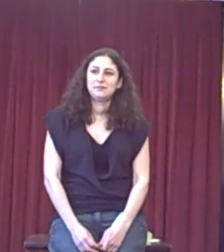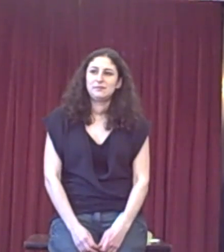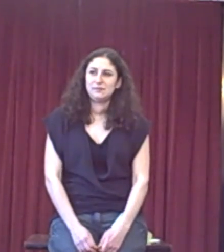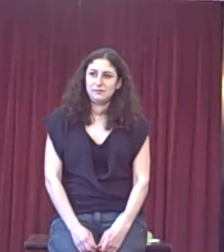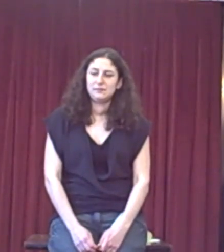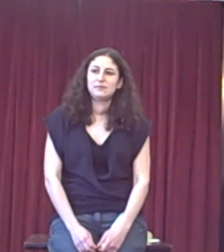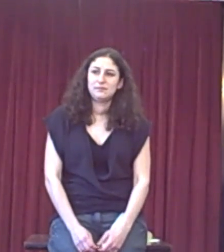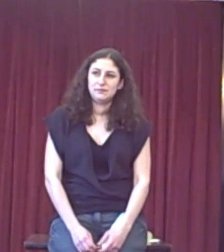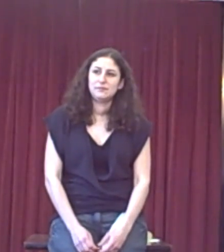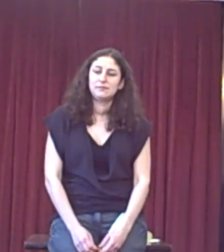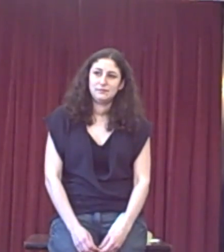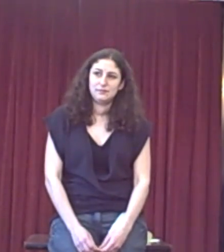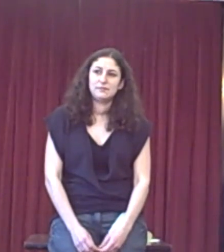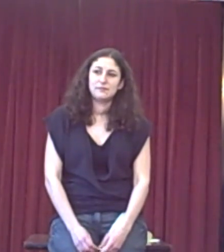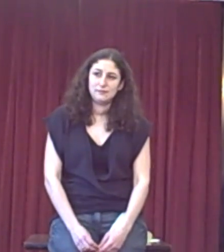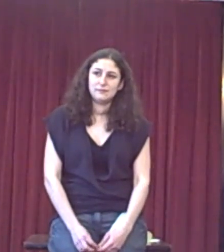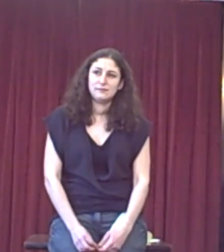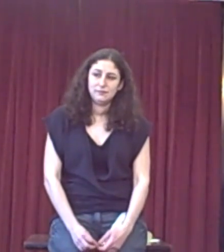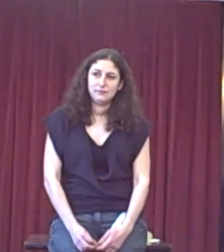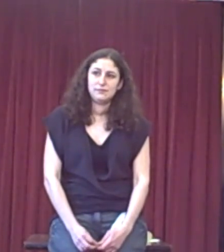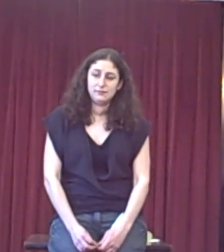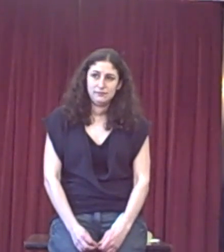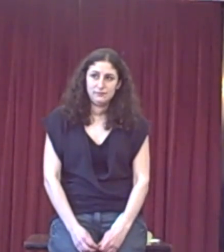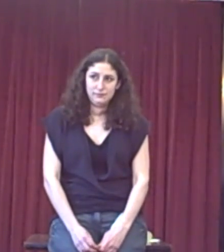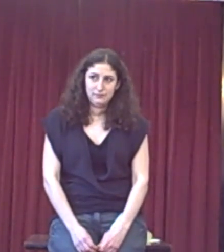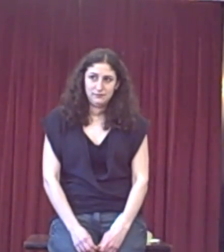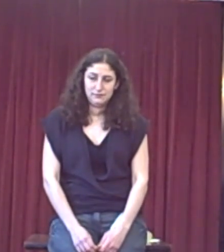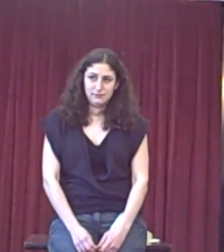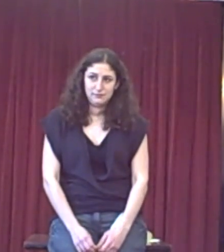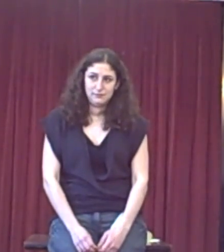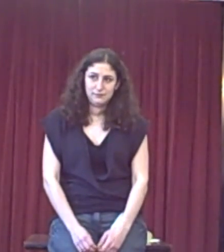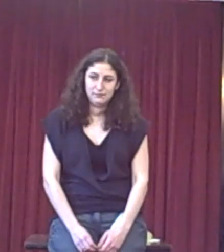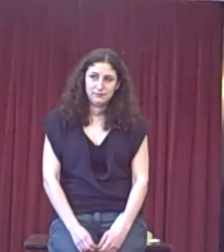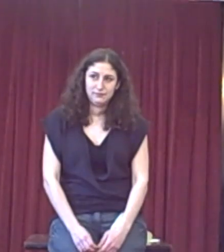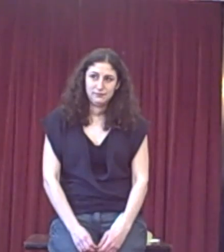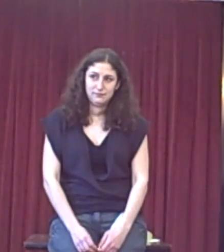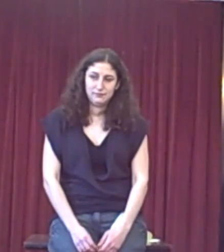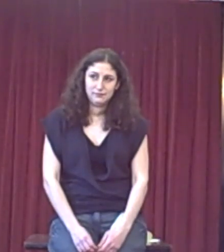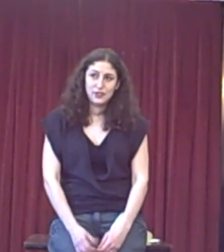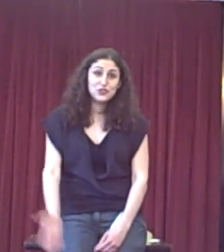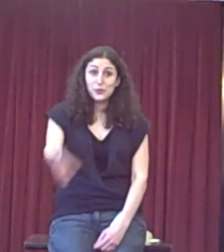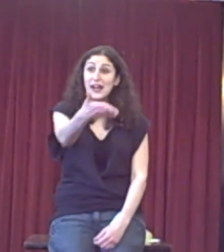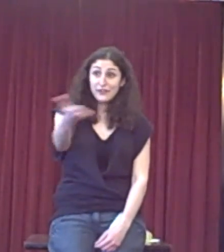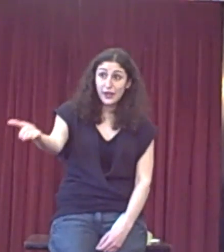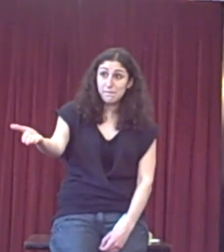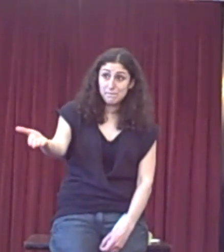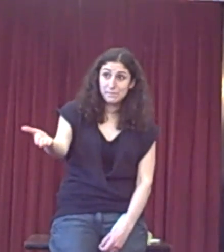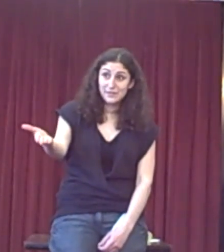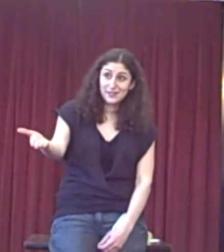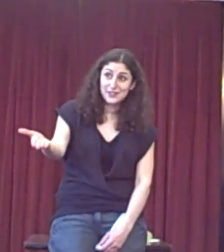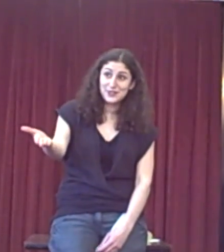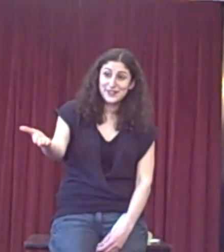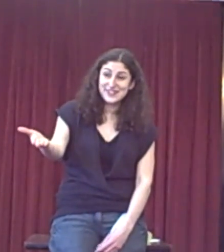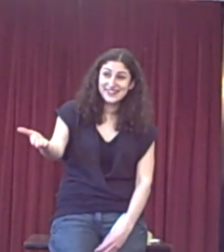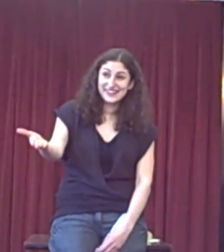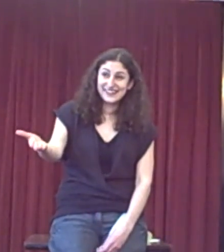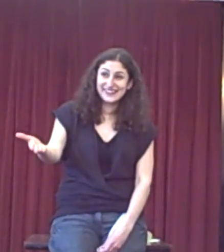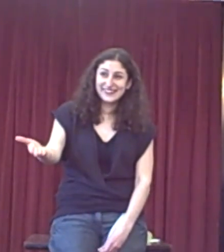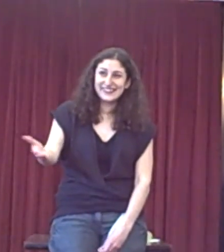buying shoes. The second level is that gambling creates addiction. Do you want to have a go? No, I'm just commenting